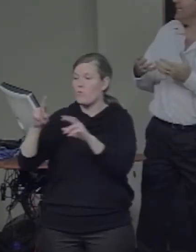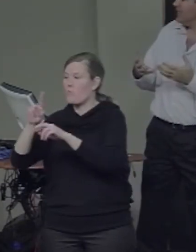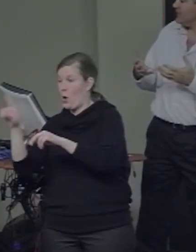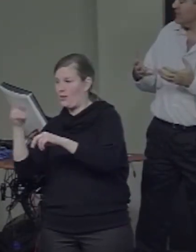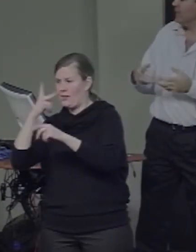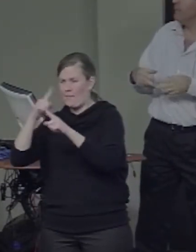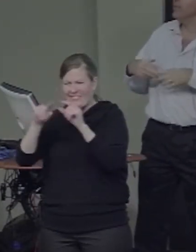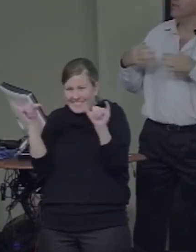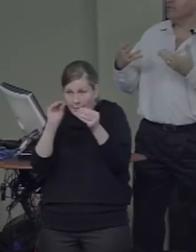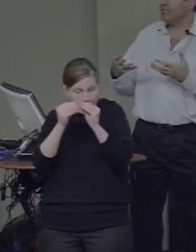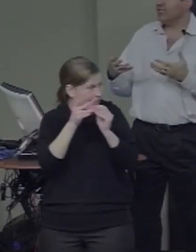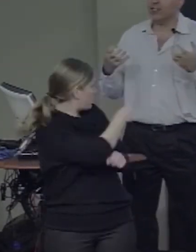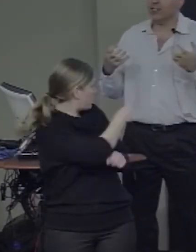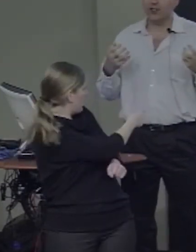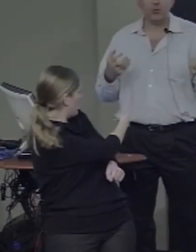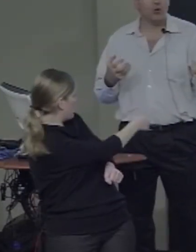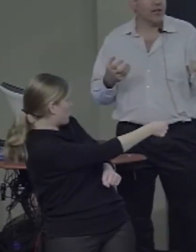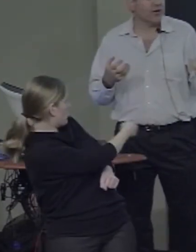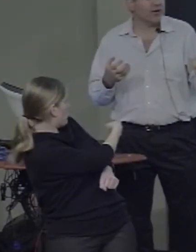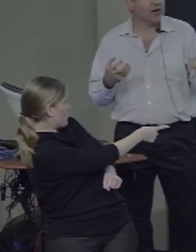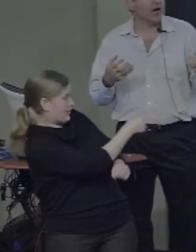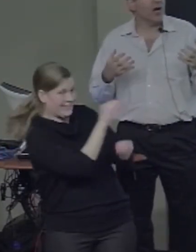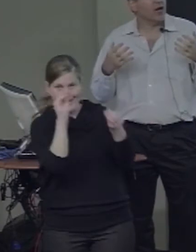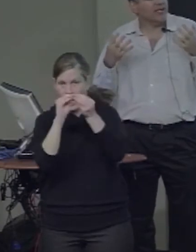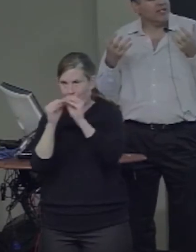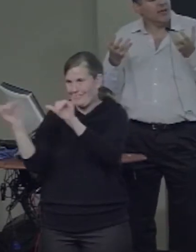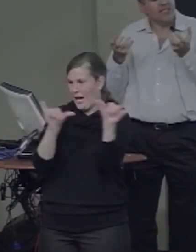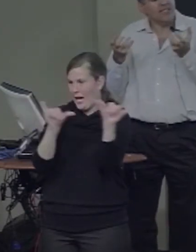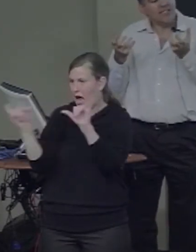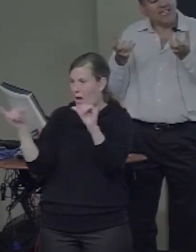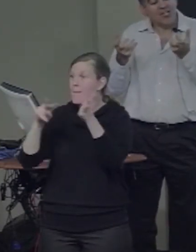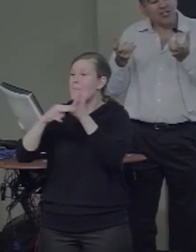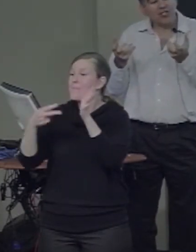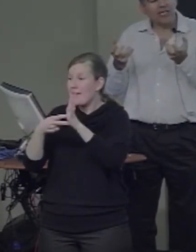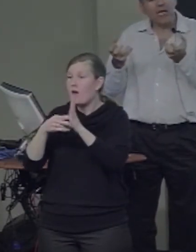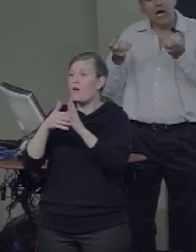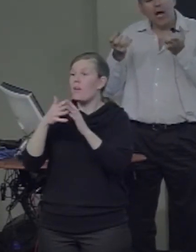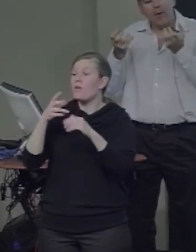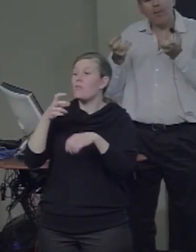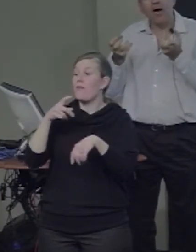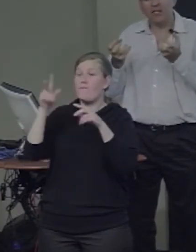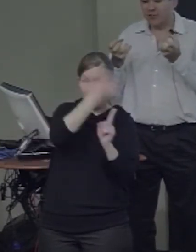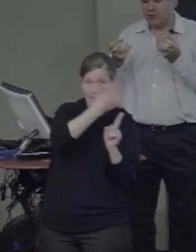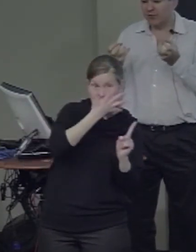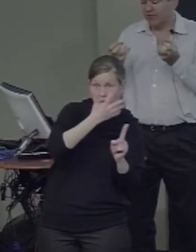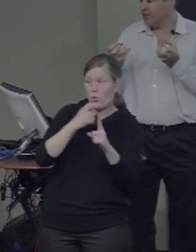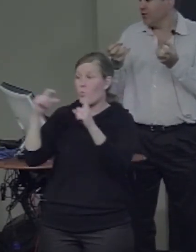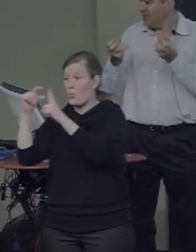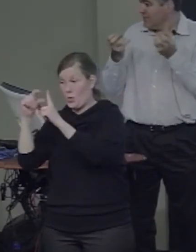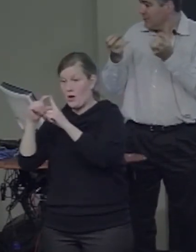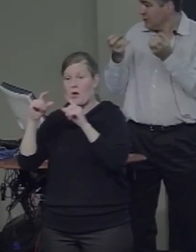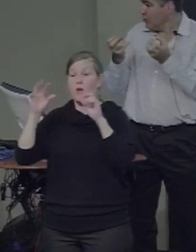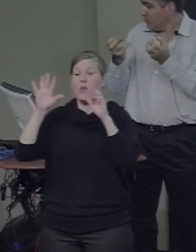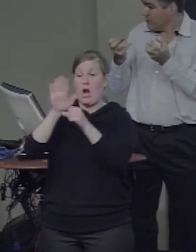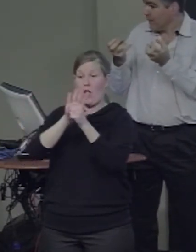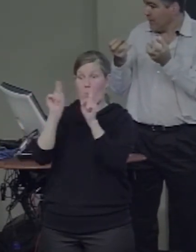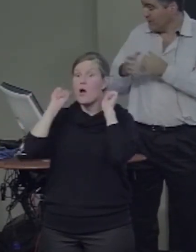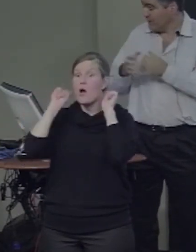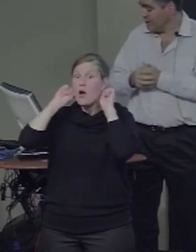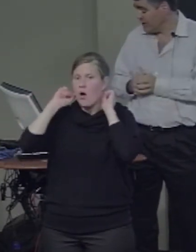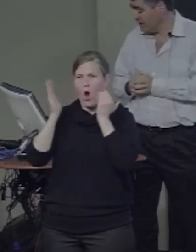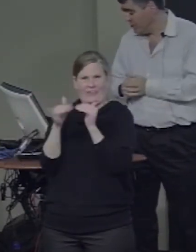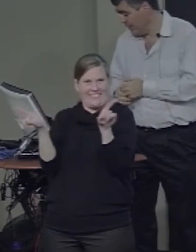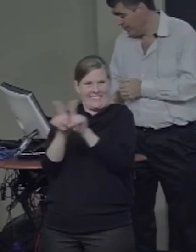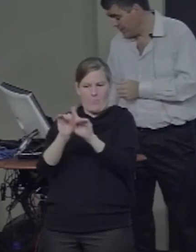That is, the face area and the word area are in essentially homologous regions, essentially corresponding